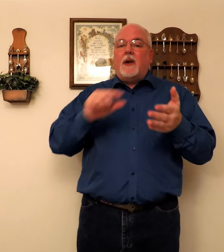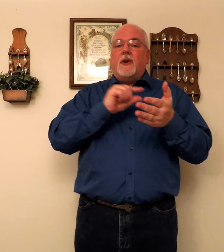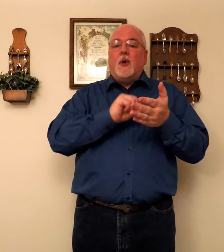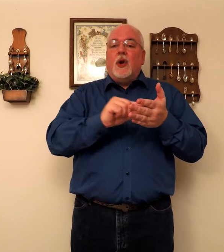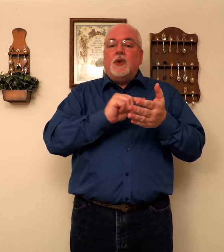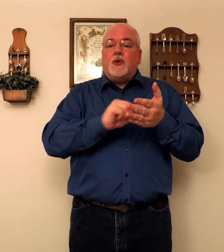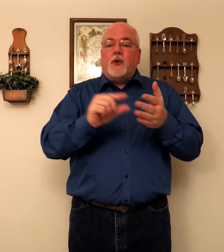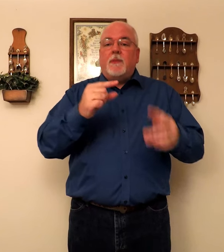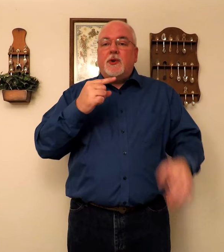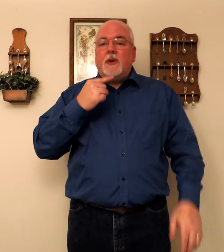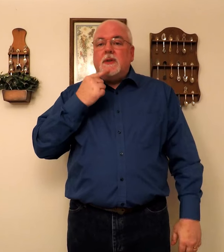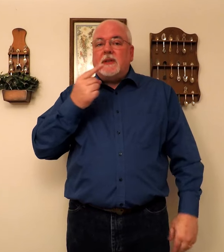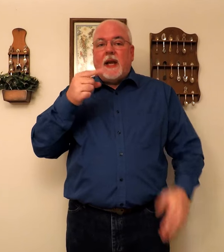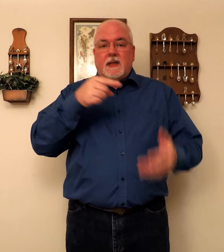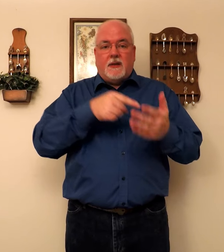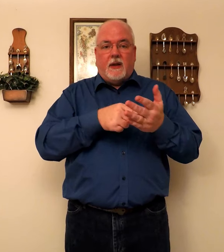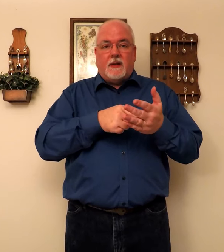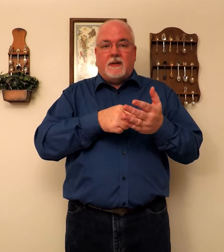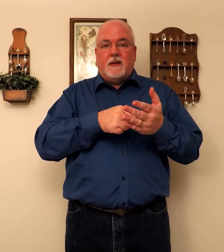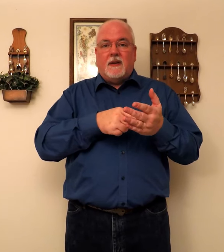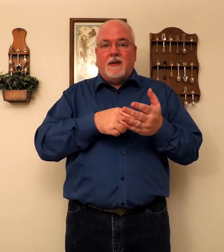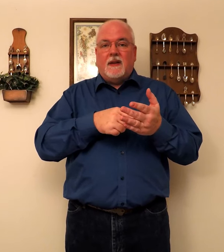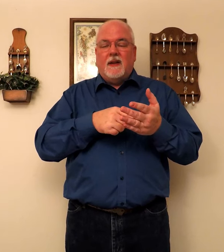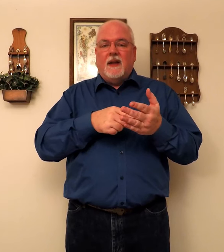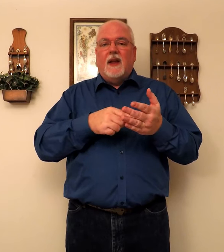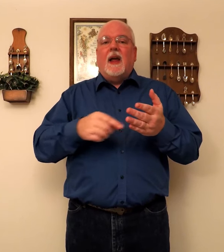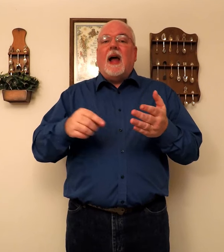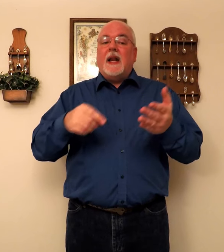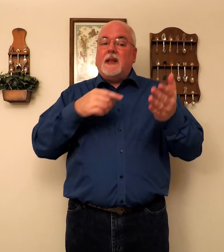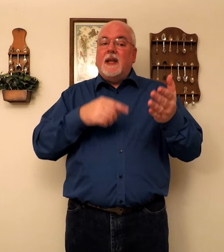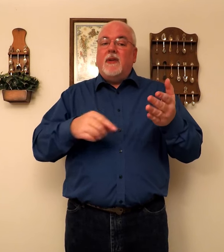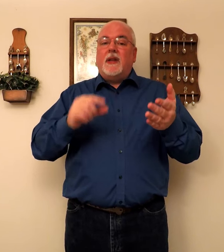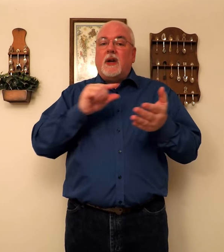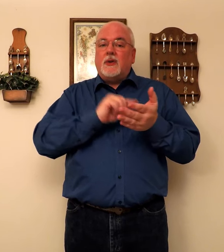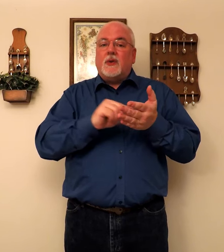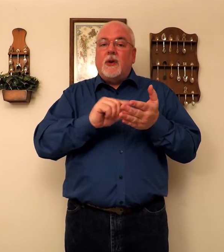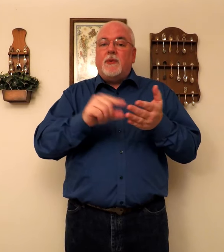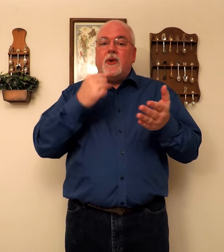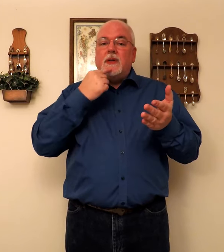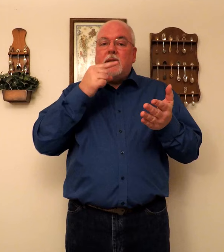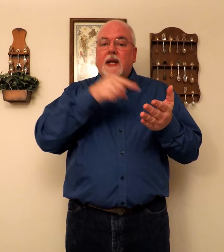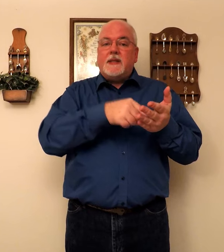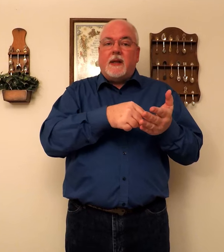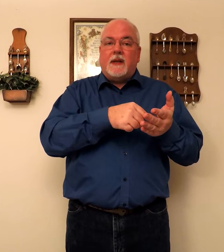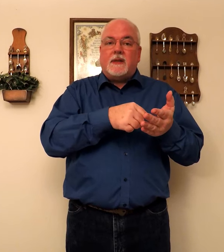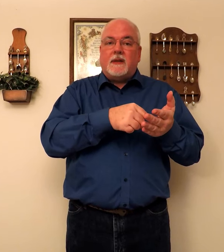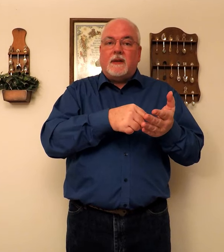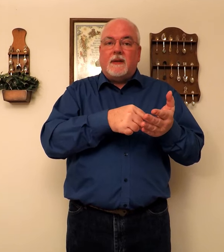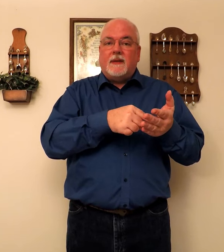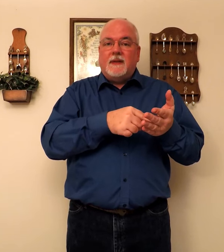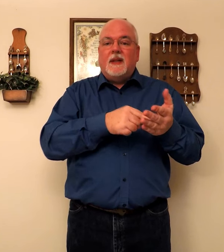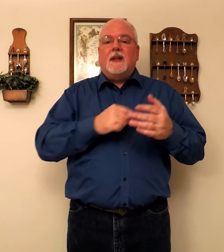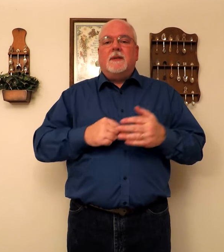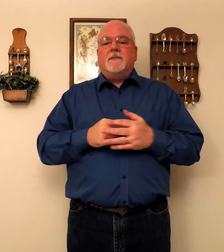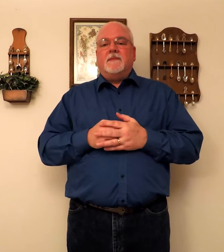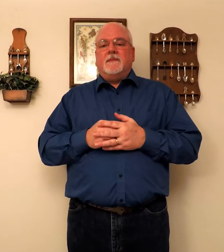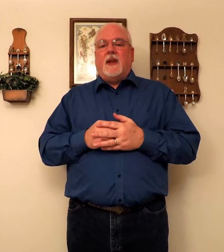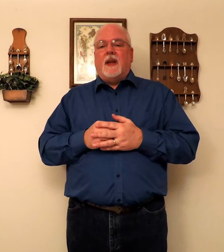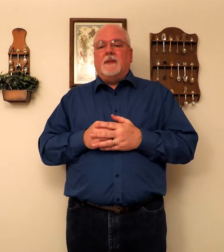I don't know. Scripture says this. I leave it there. Scripture says this. Okay.